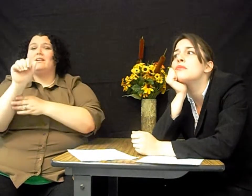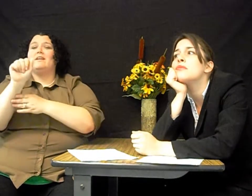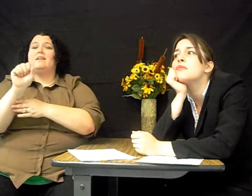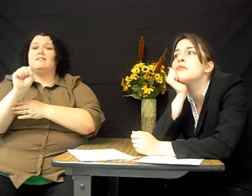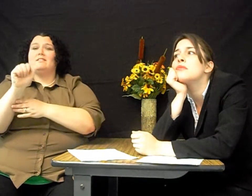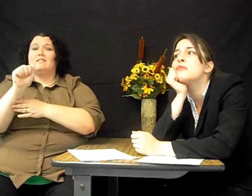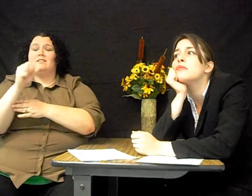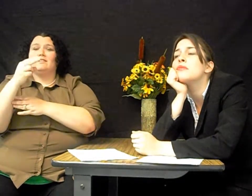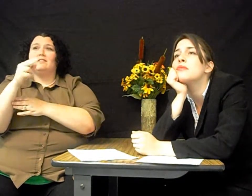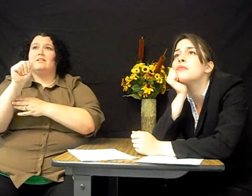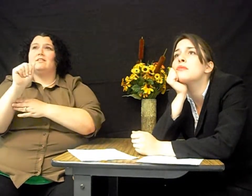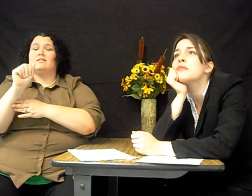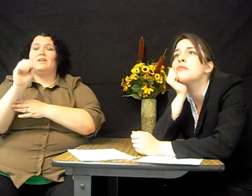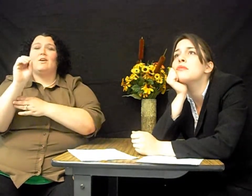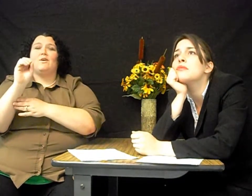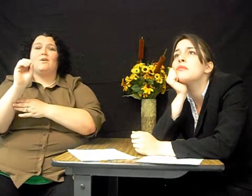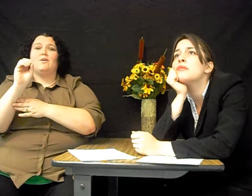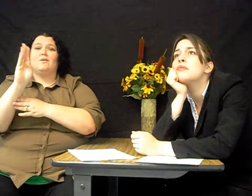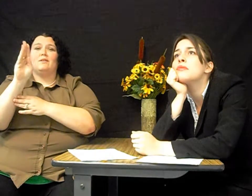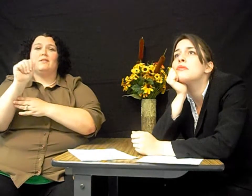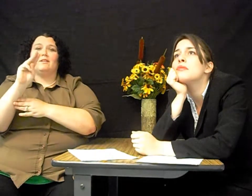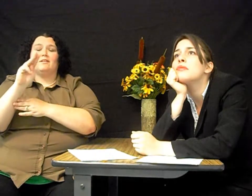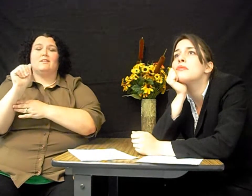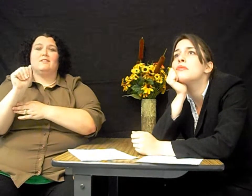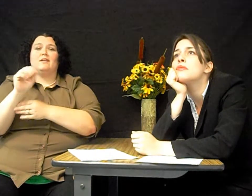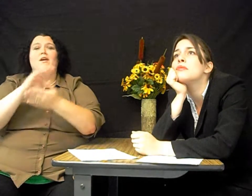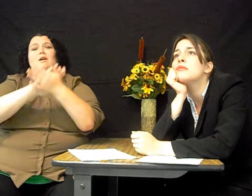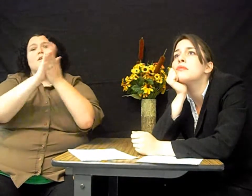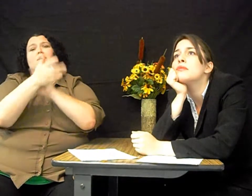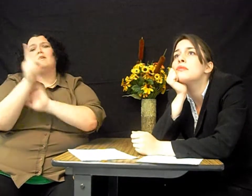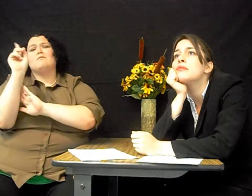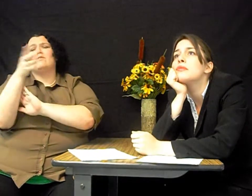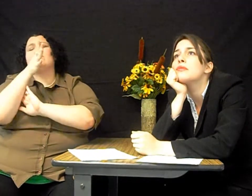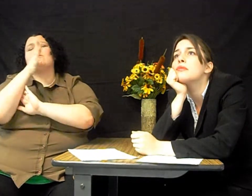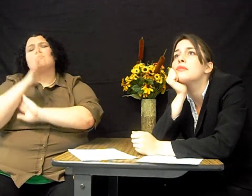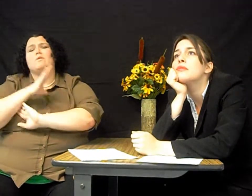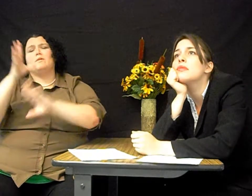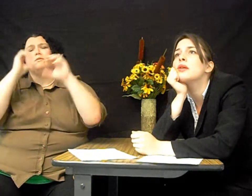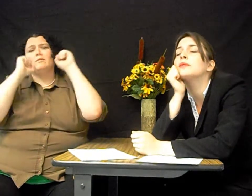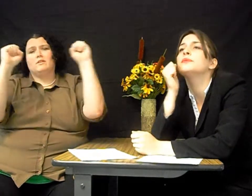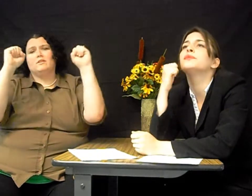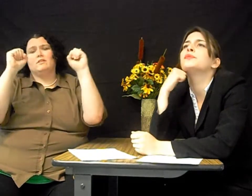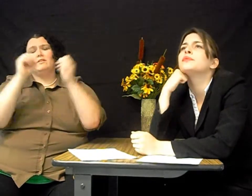the same in 2015 when Sasha Obama became the first woman president.